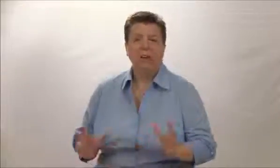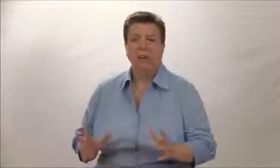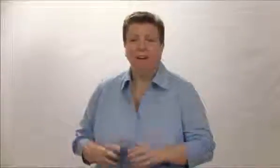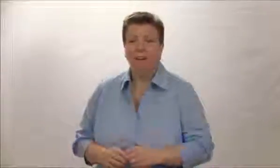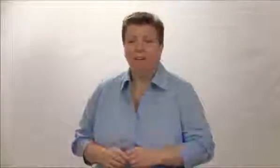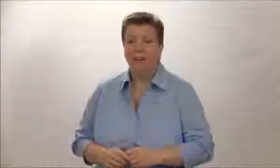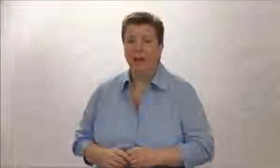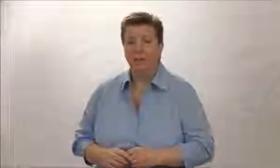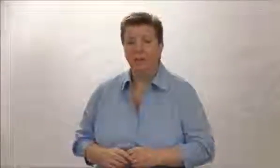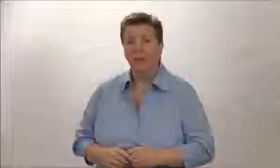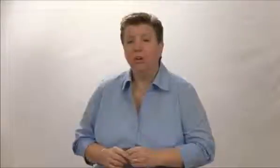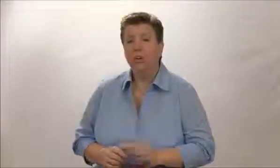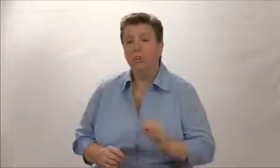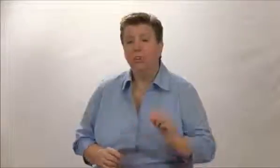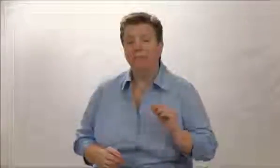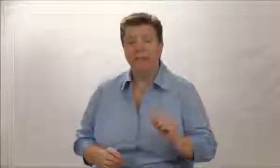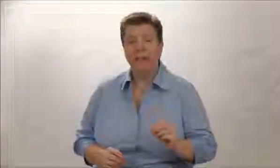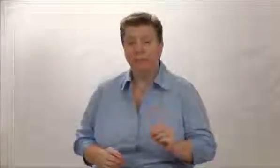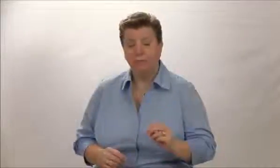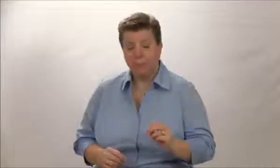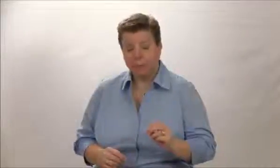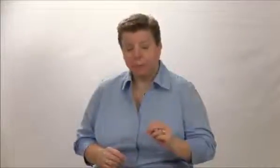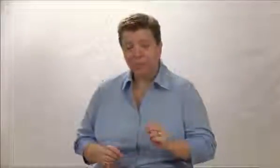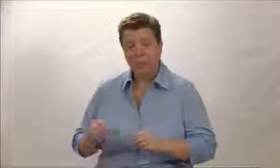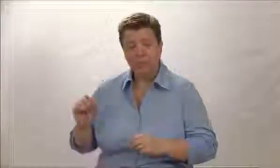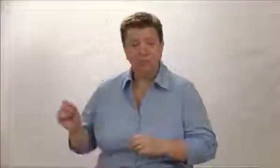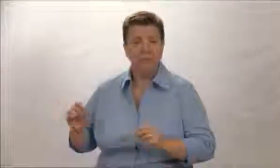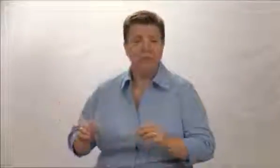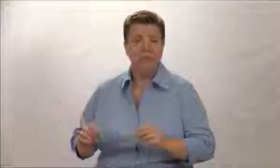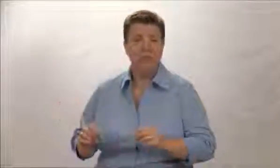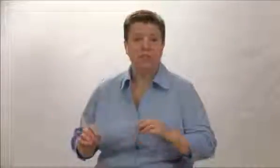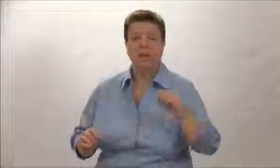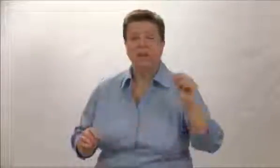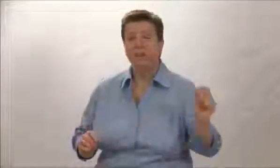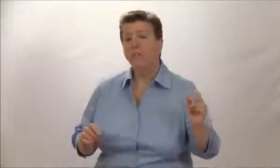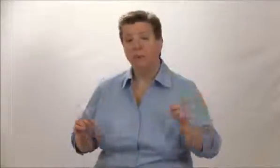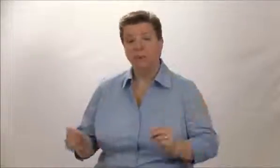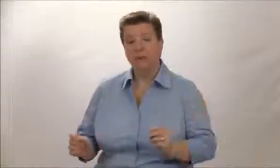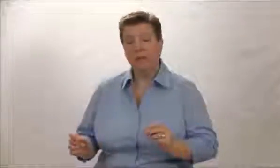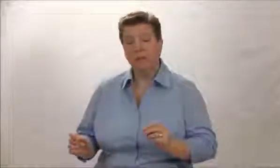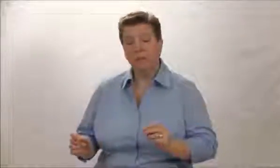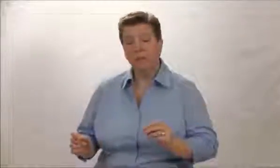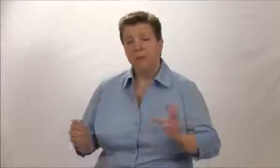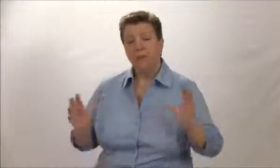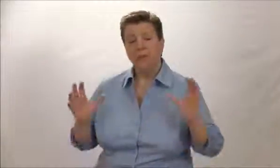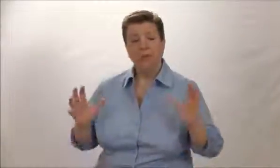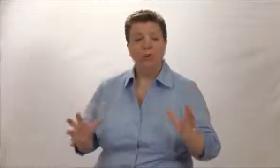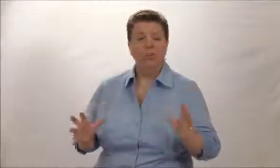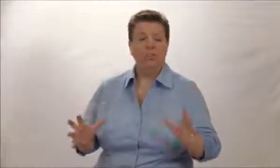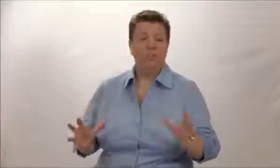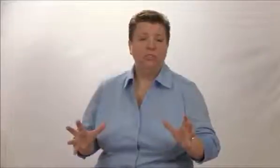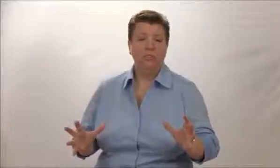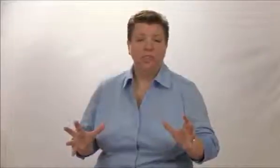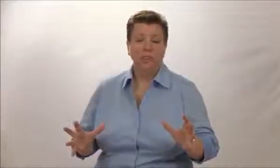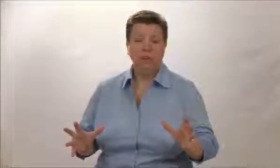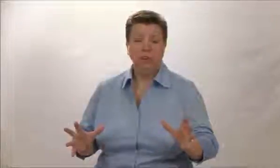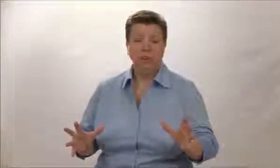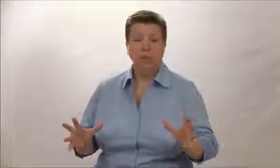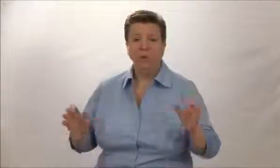280 times. So it's almost every day. Different touches, in different media. So if your list is used to hearing from you,